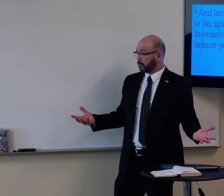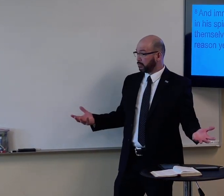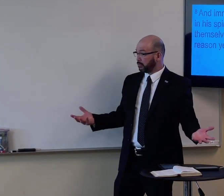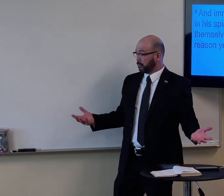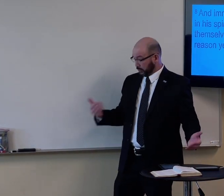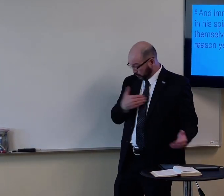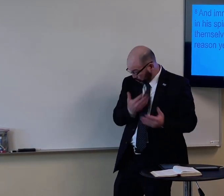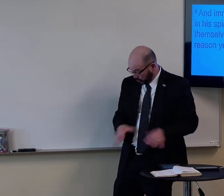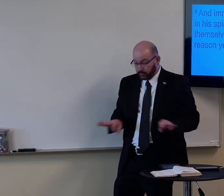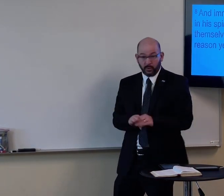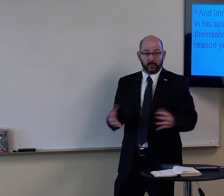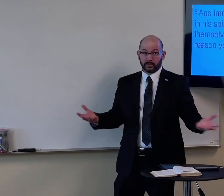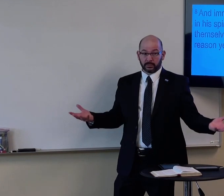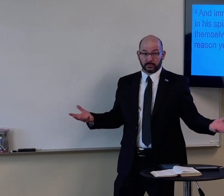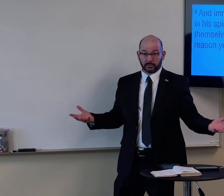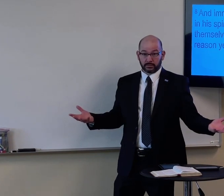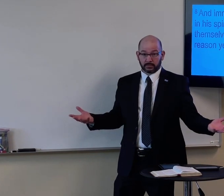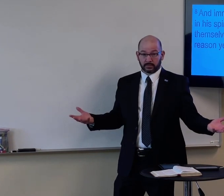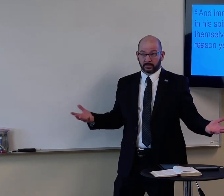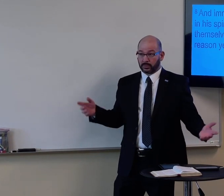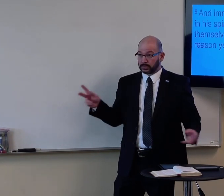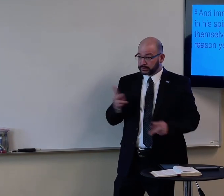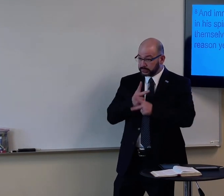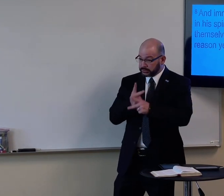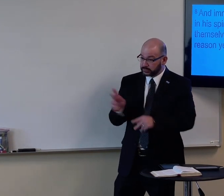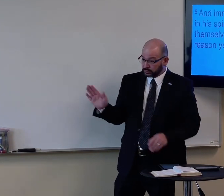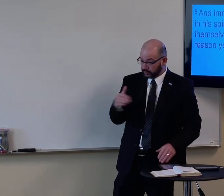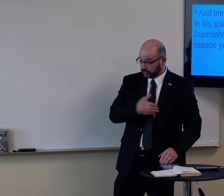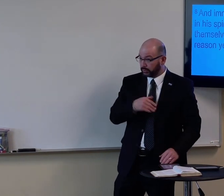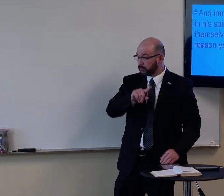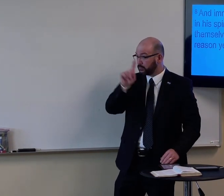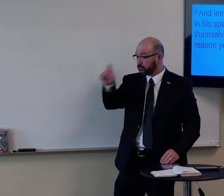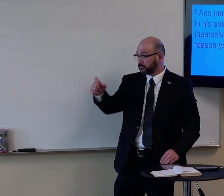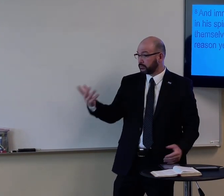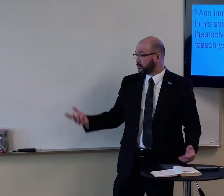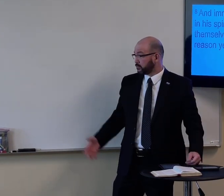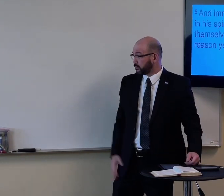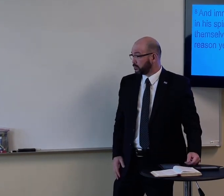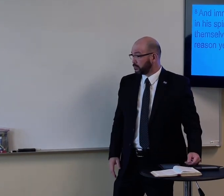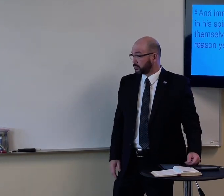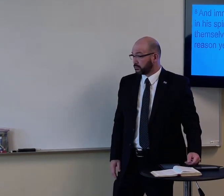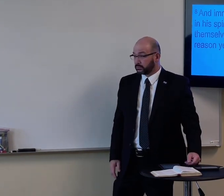So the soul is important, yes? Are you caring for your soul?